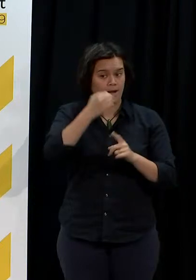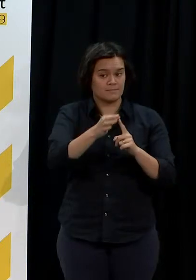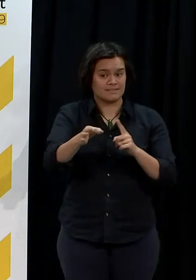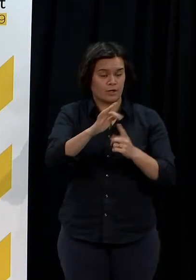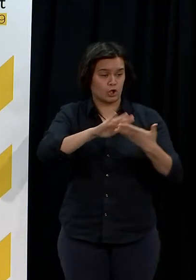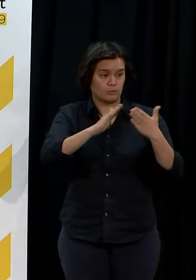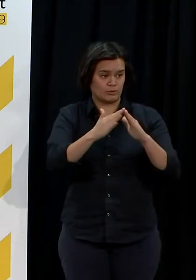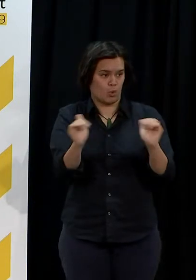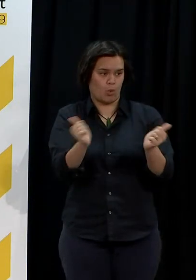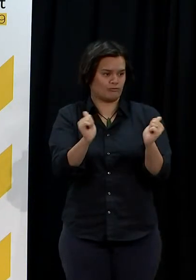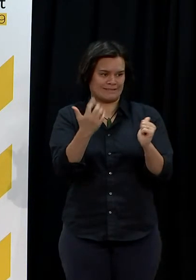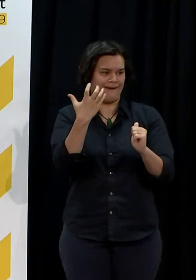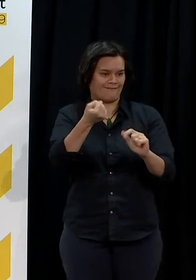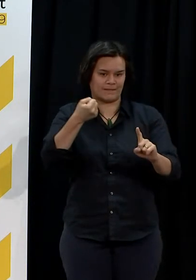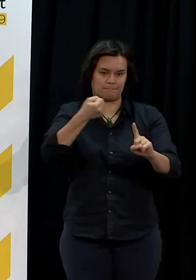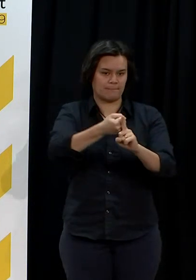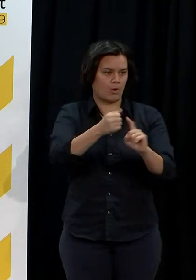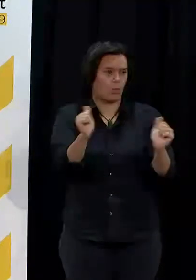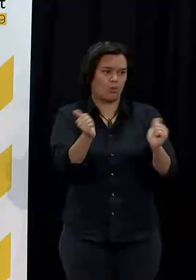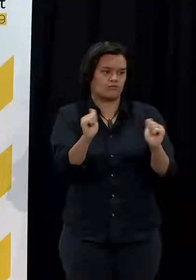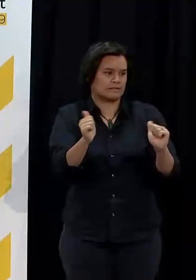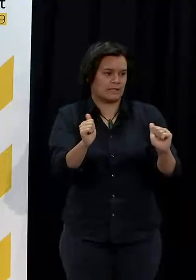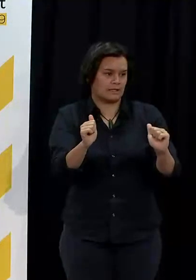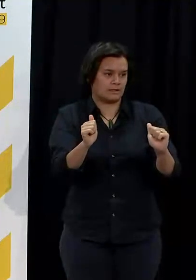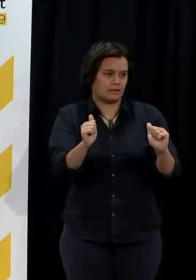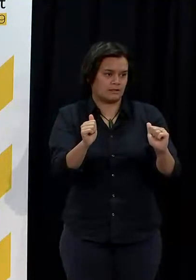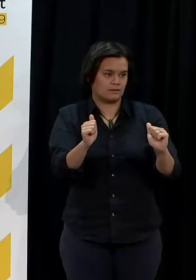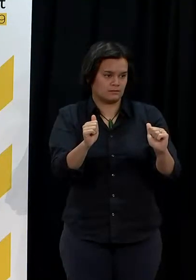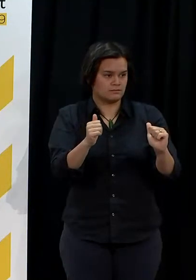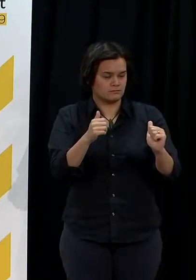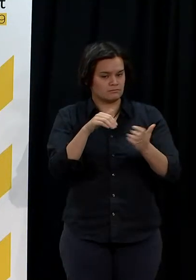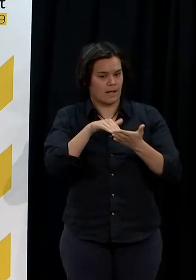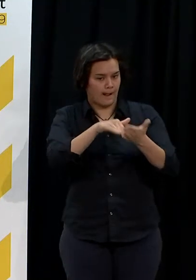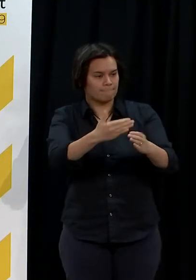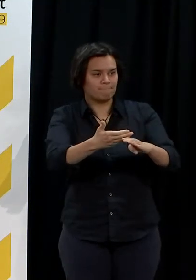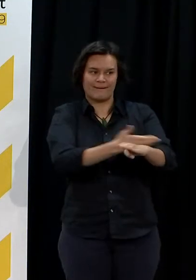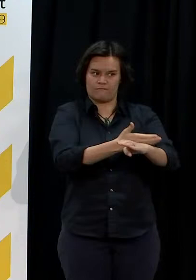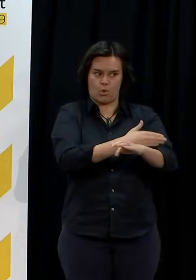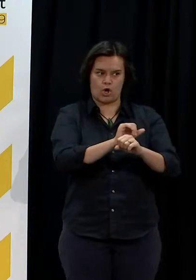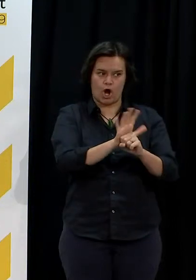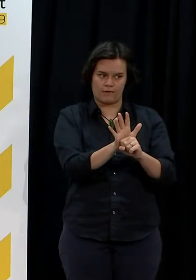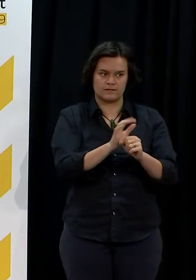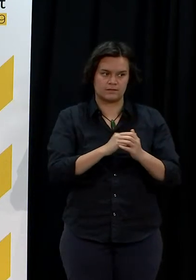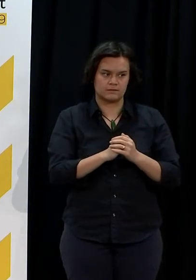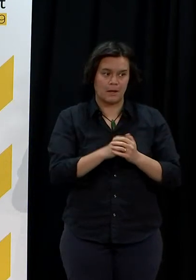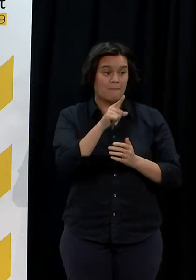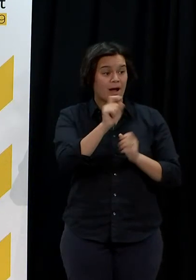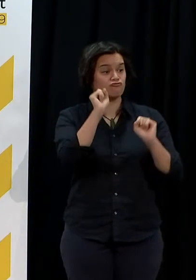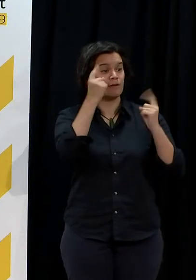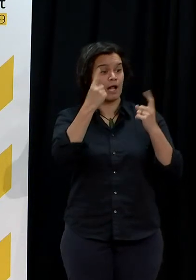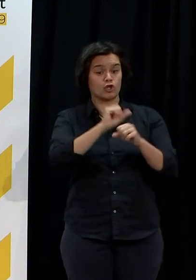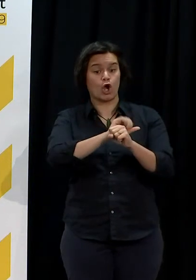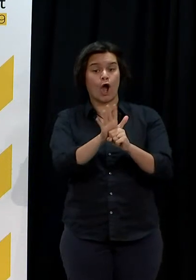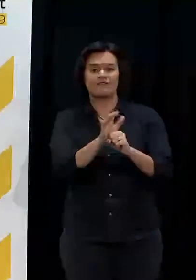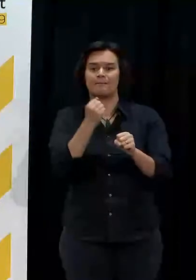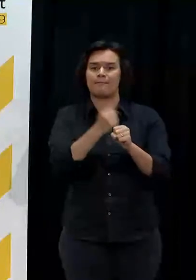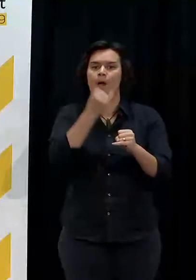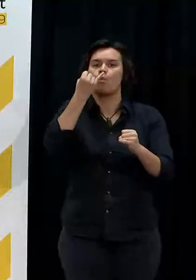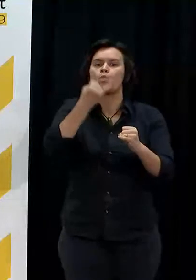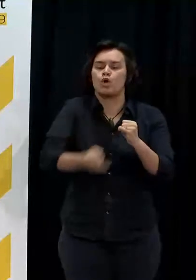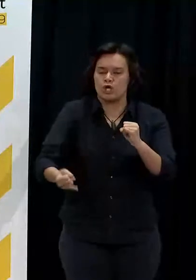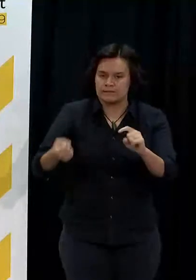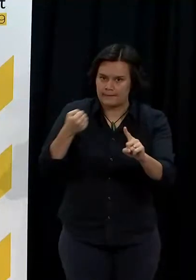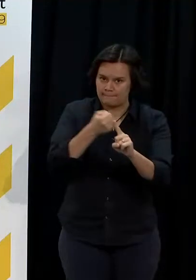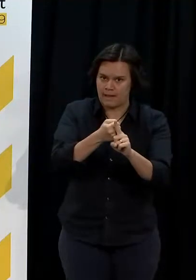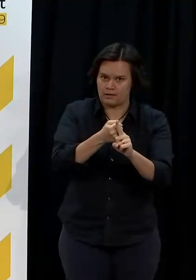Pacific communities. So, absolutely not. But what we also recognise is the additional impact that this pandemic is having on those communities.